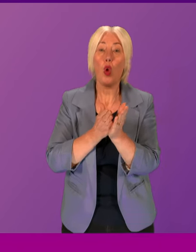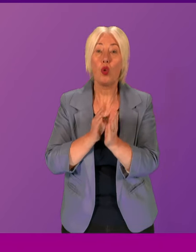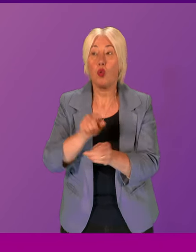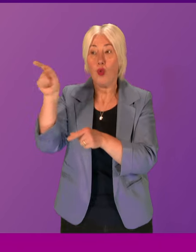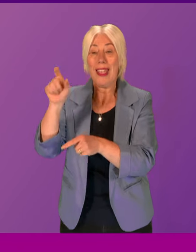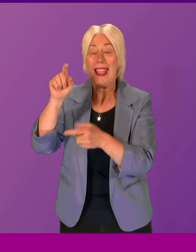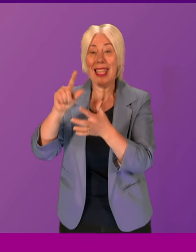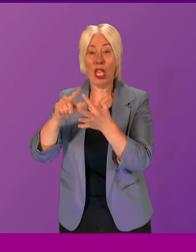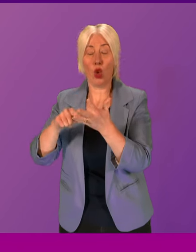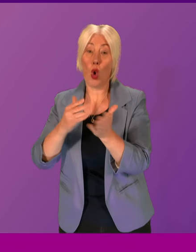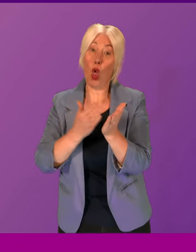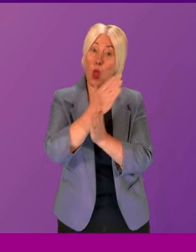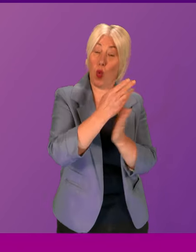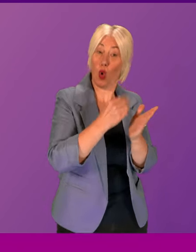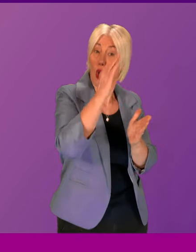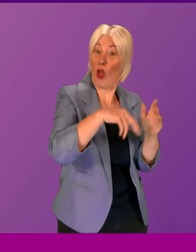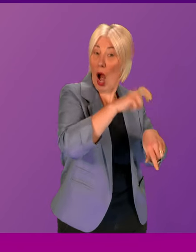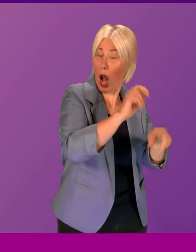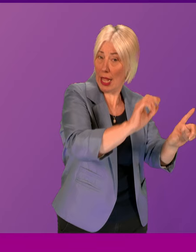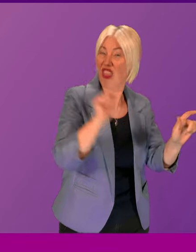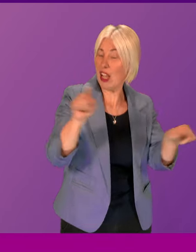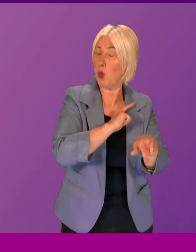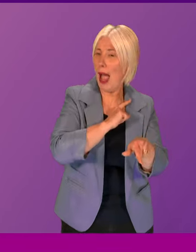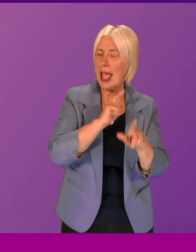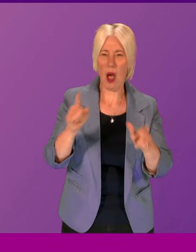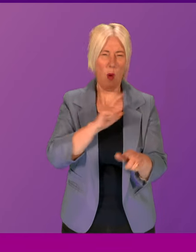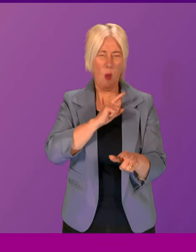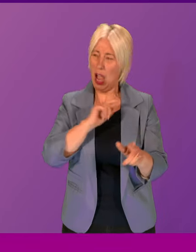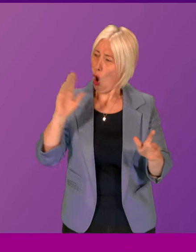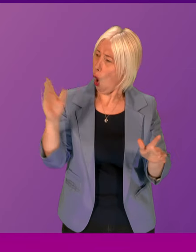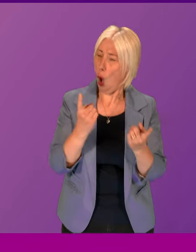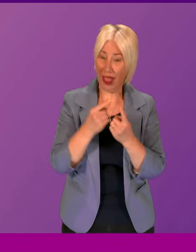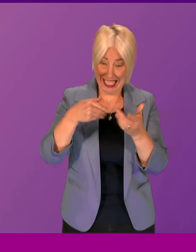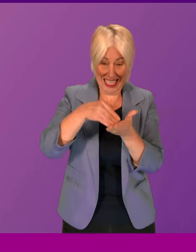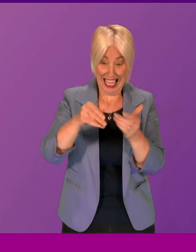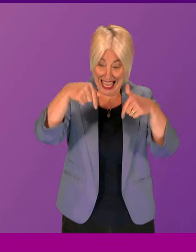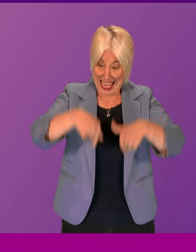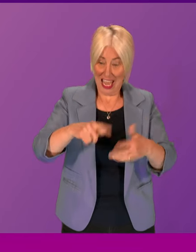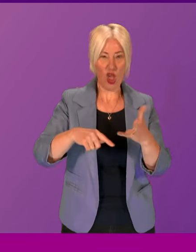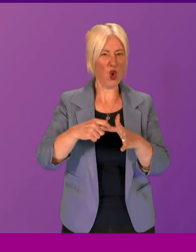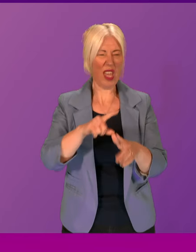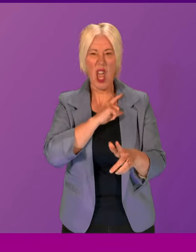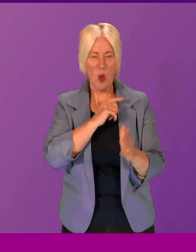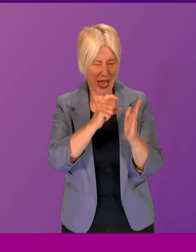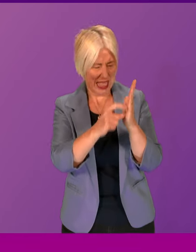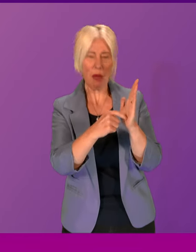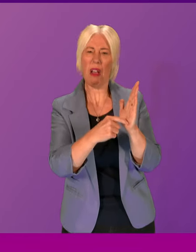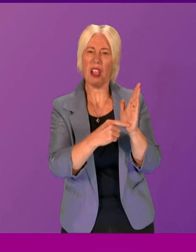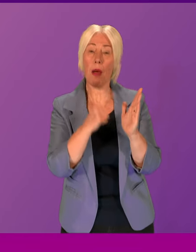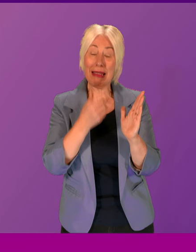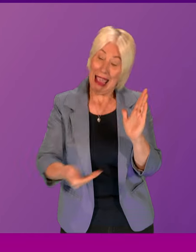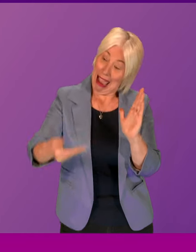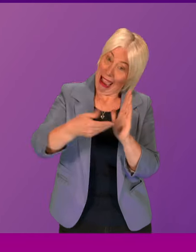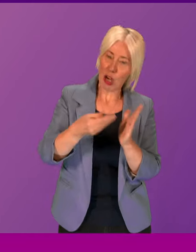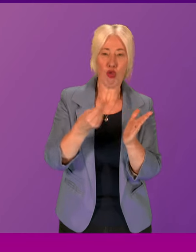it's unclear why such labelling is necessary for all goods sold in Great Britain. This will only add unnecessary costs at a time